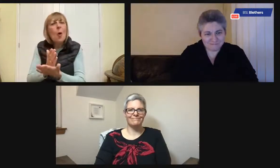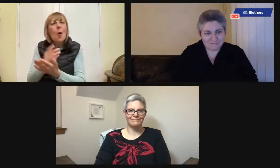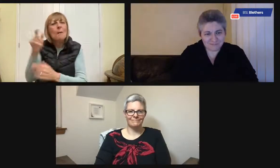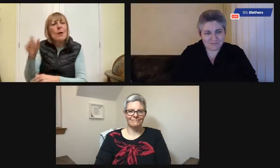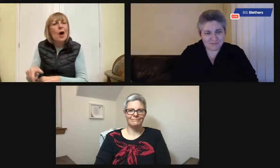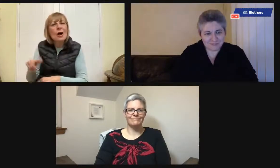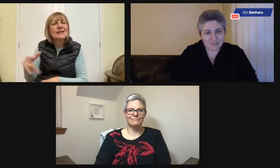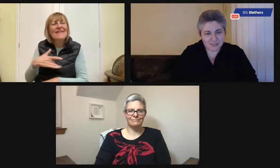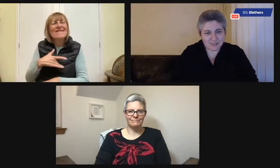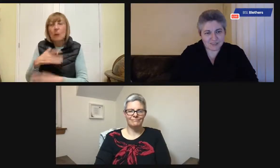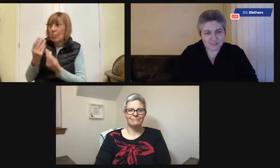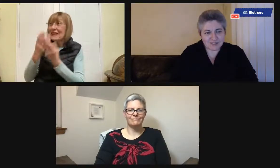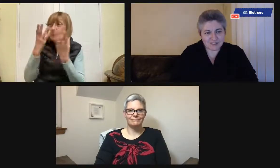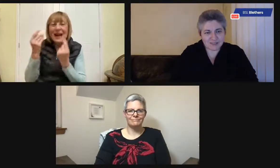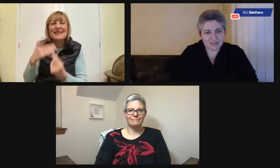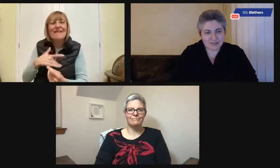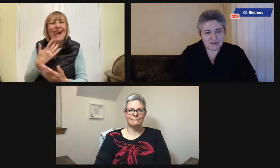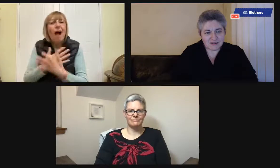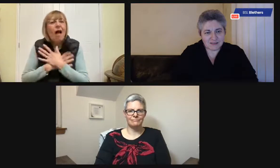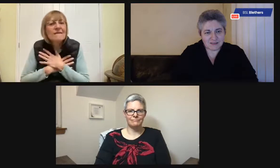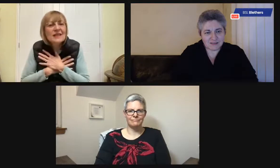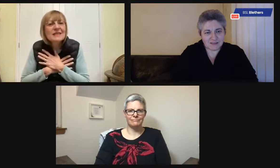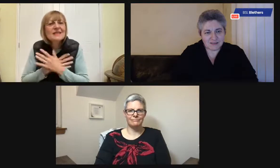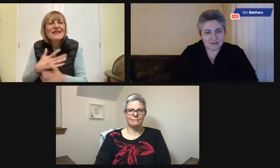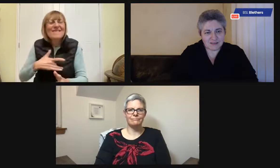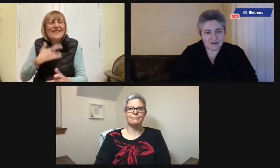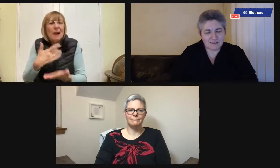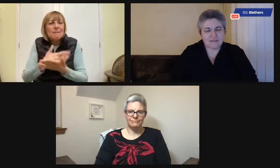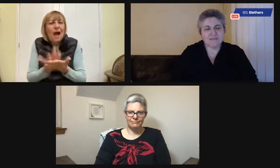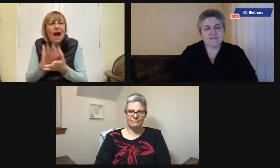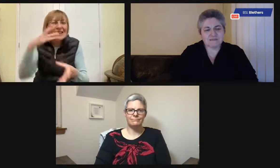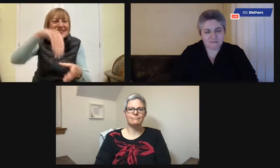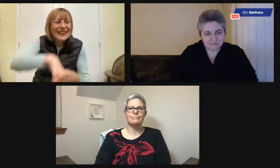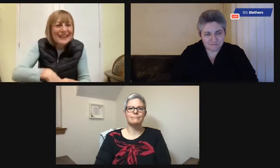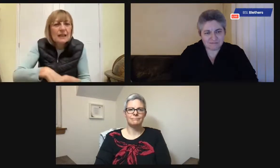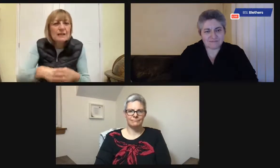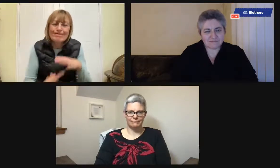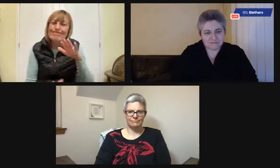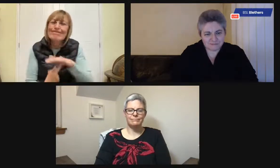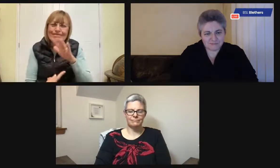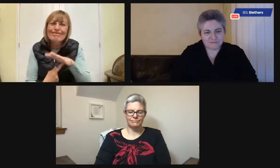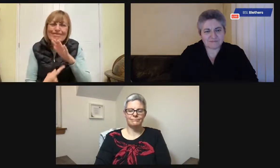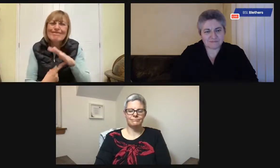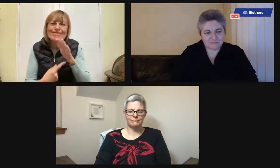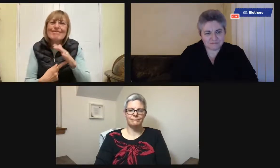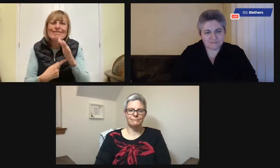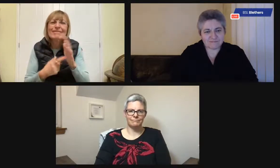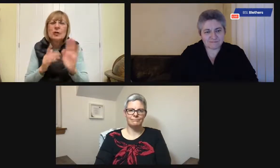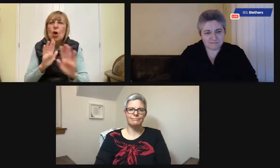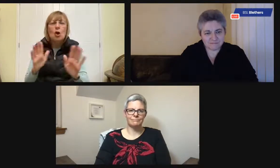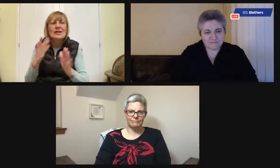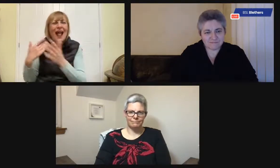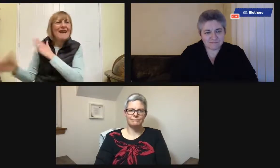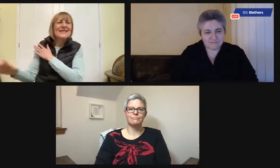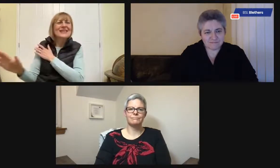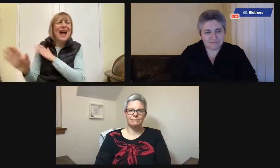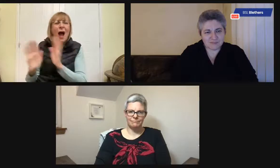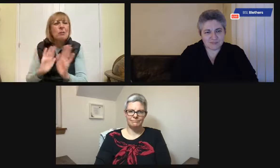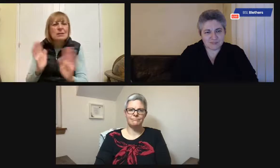Those things can be great. So a person with dementia can feel loved. They can feel that they still belong,